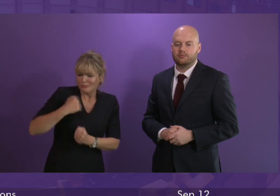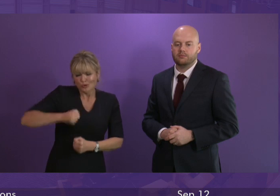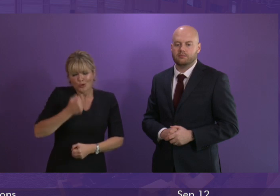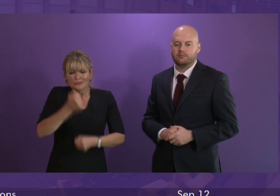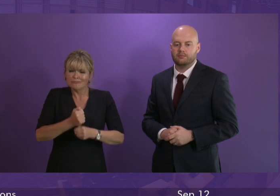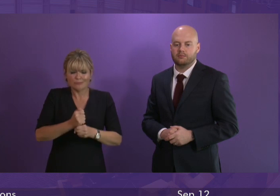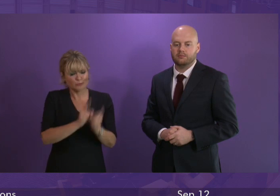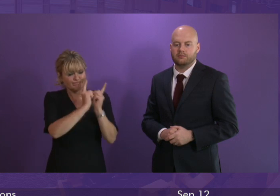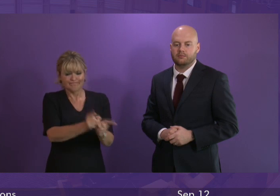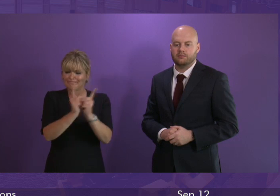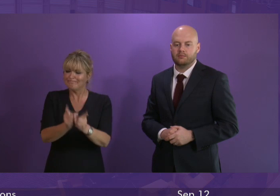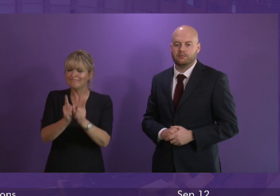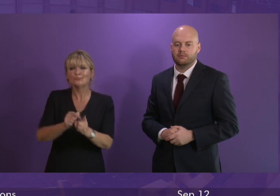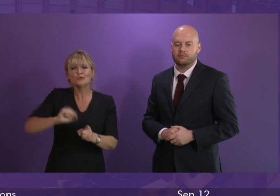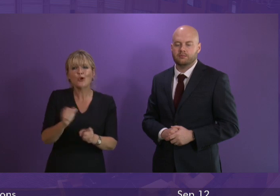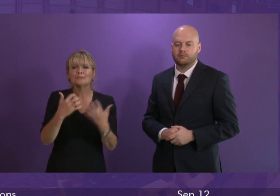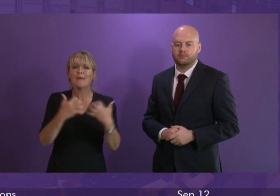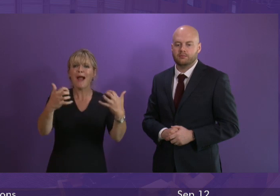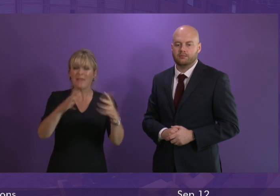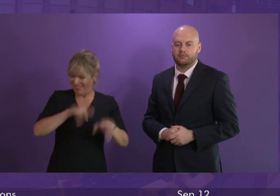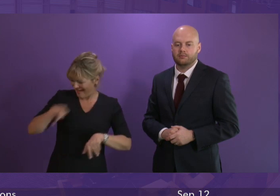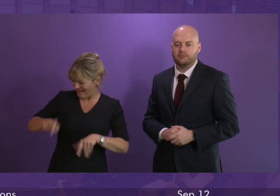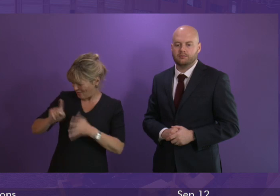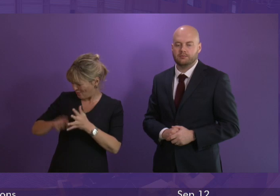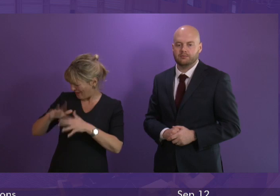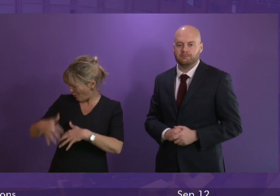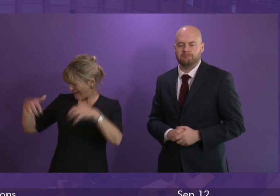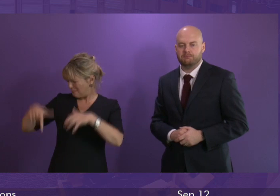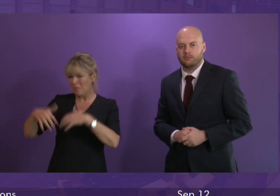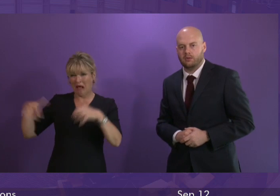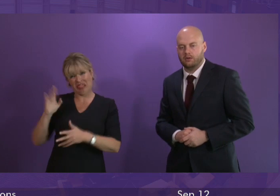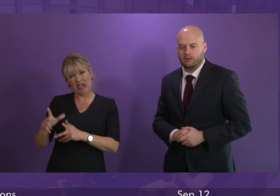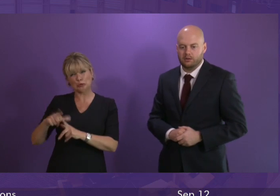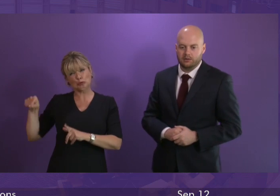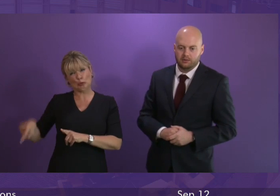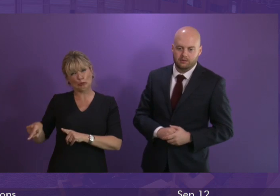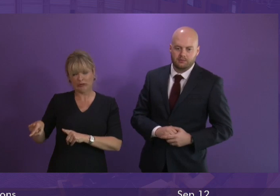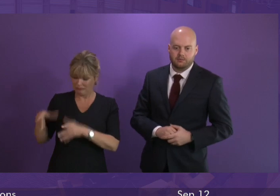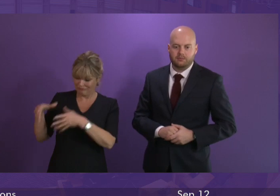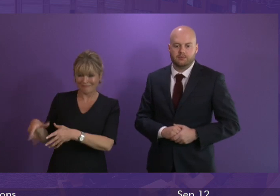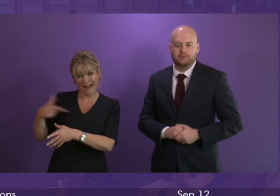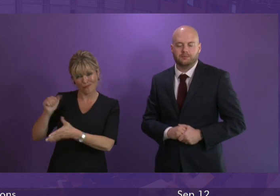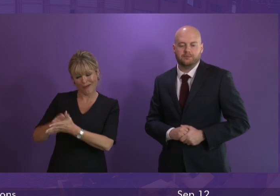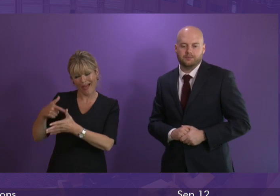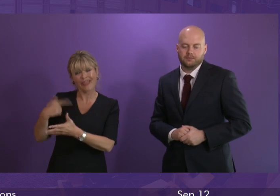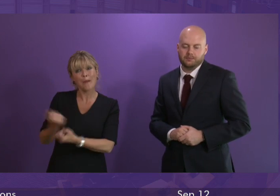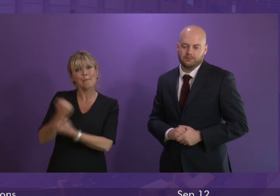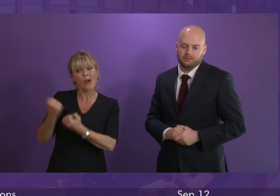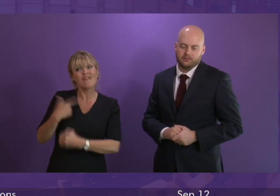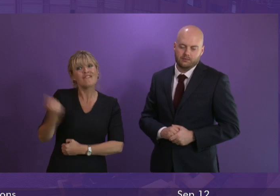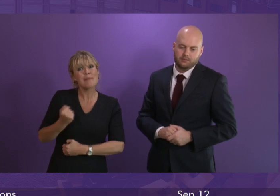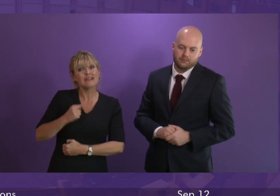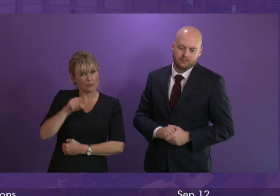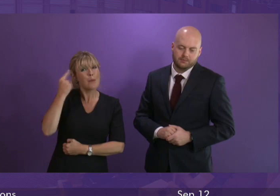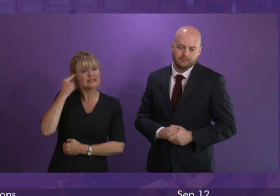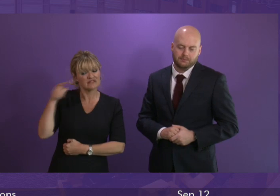democratically elected Scottish parliament and not in the hands of a Westminster government particularly a Tory Westminster government so I think it is common